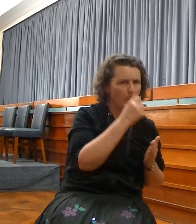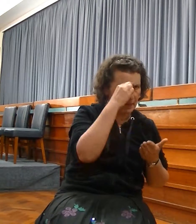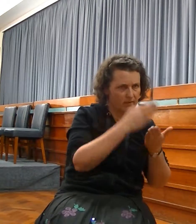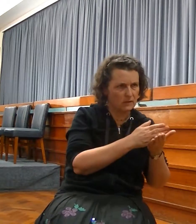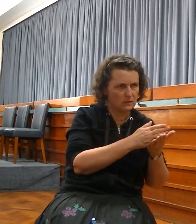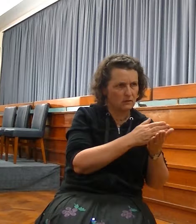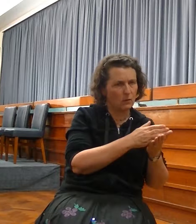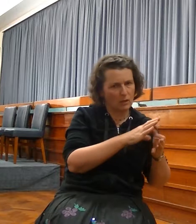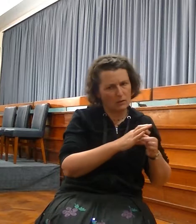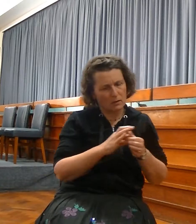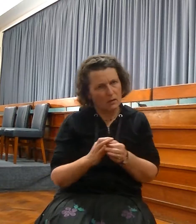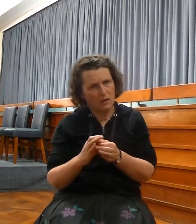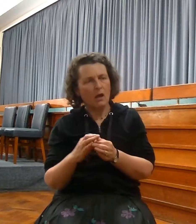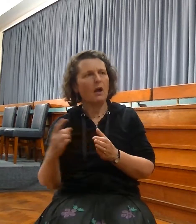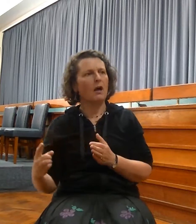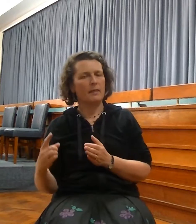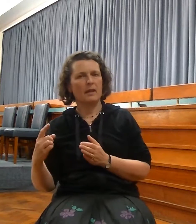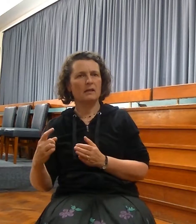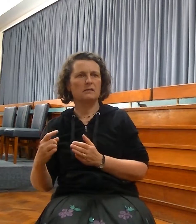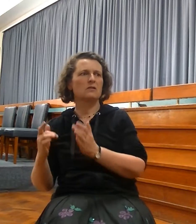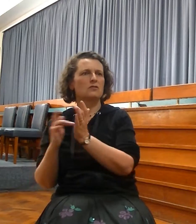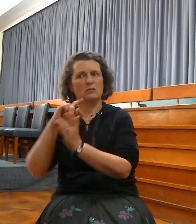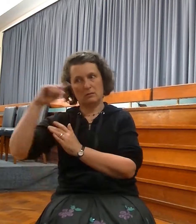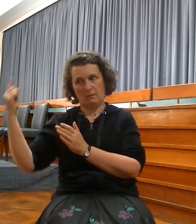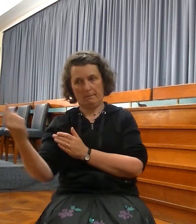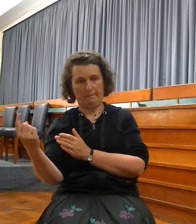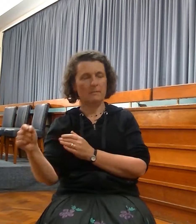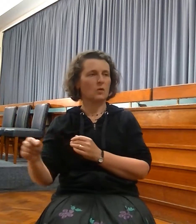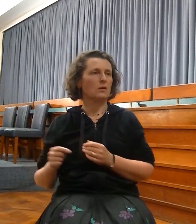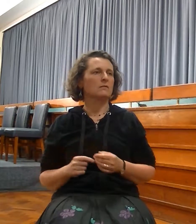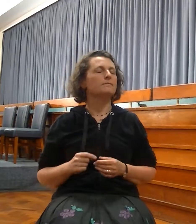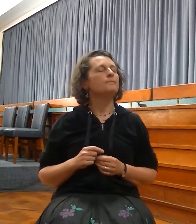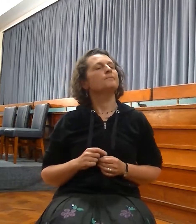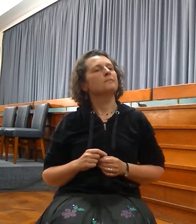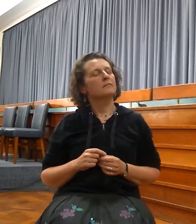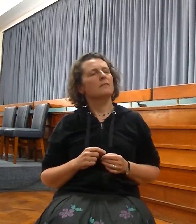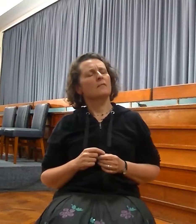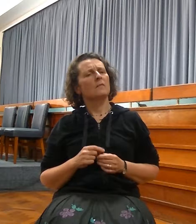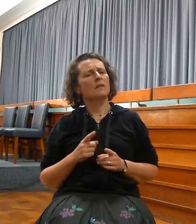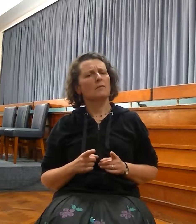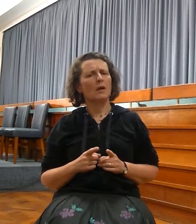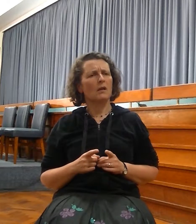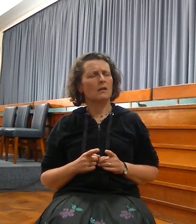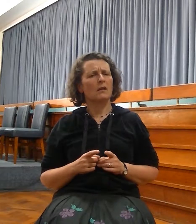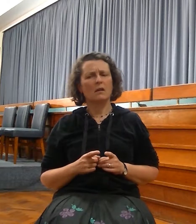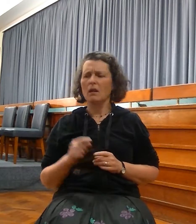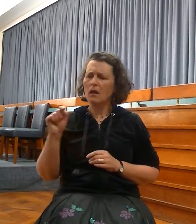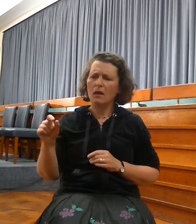the Lord of hosts, the God of Israel, as yet they shall use this speech, when it comes, they shall use this